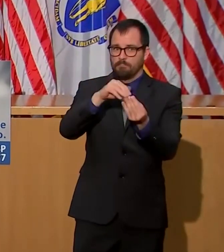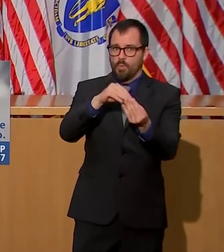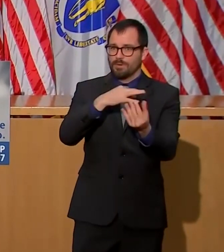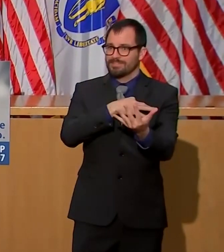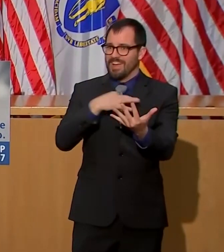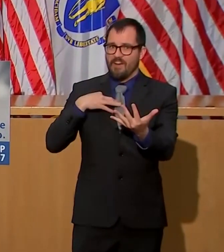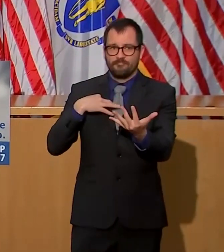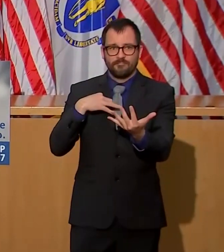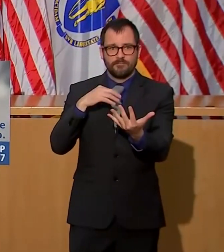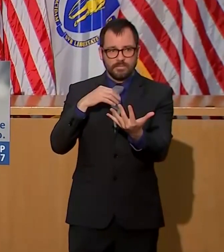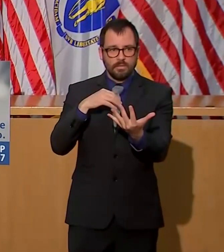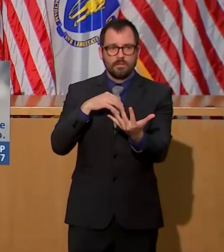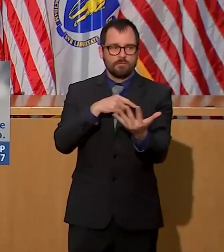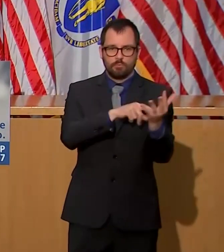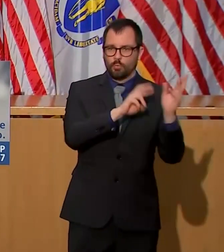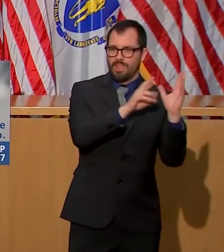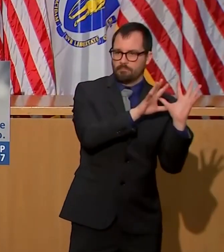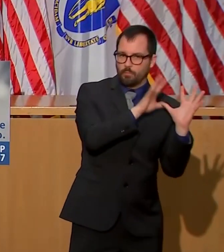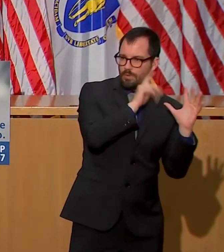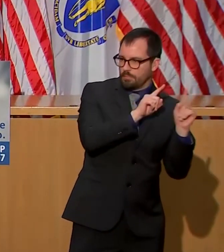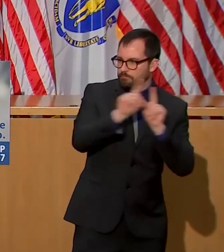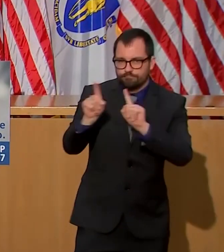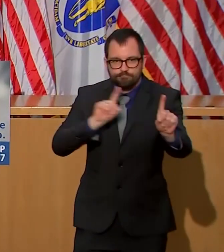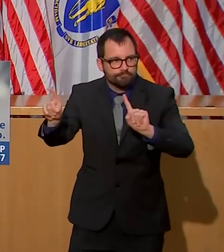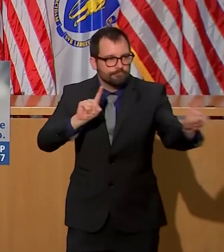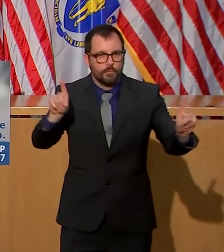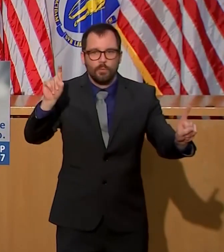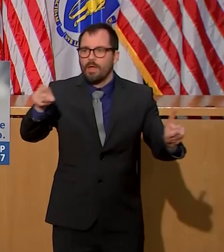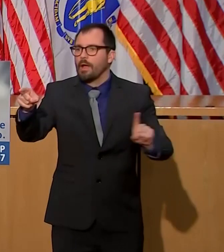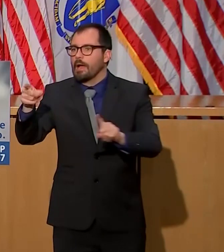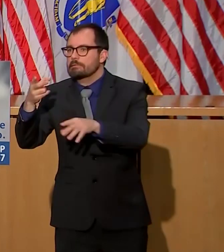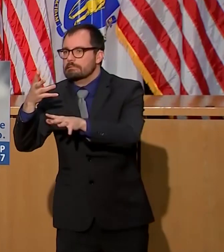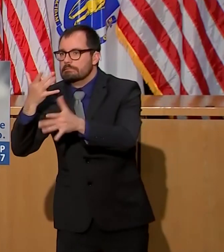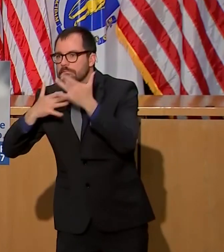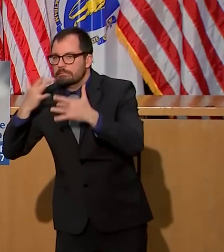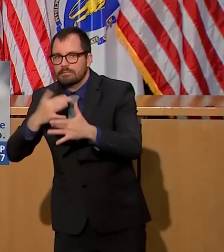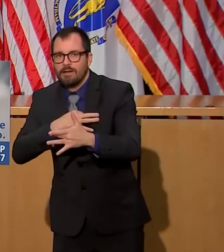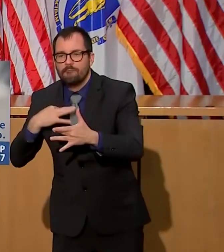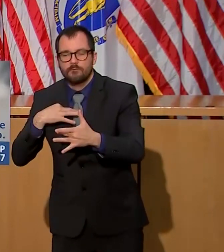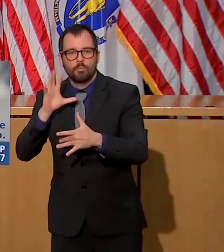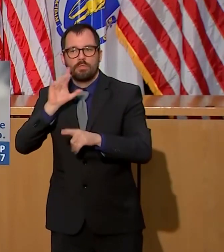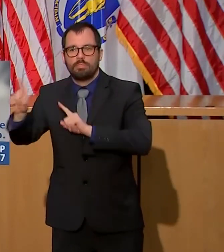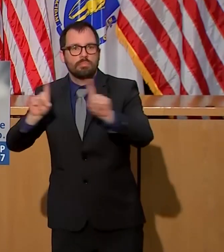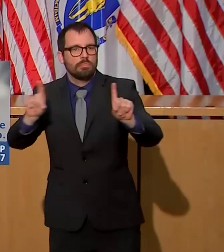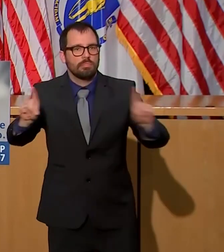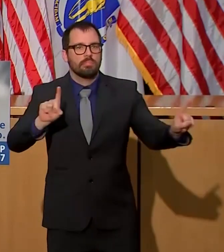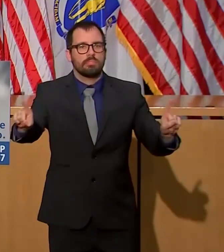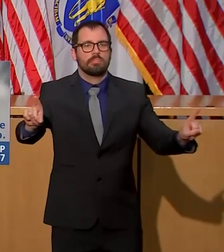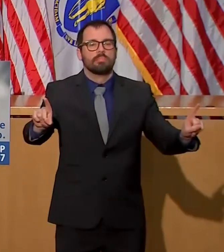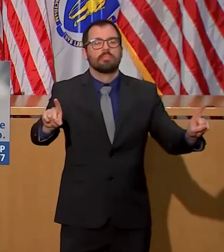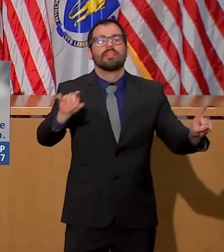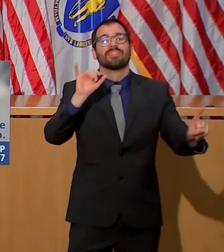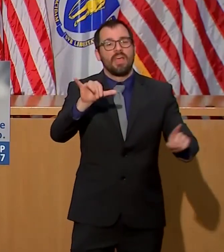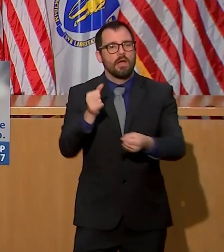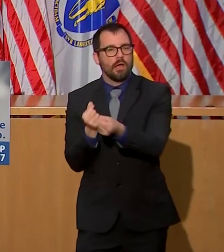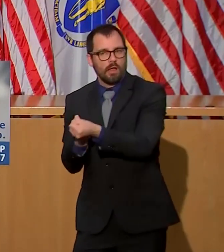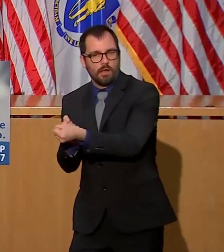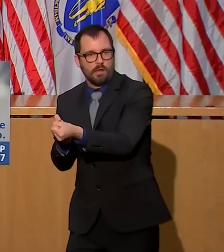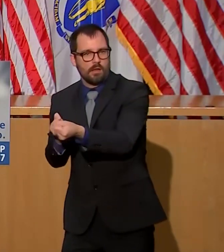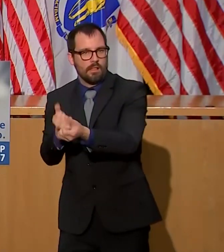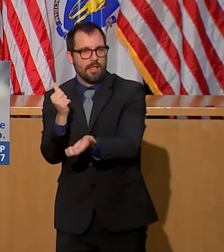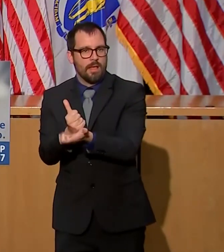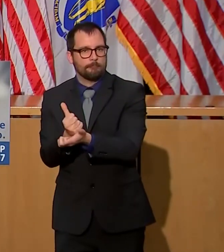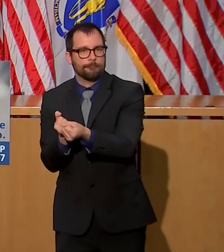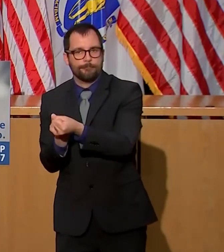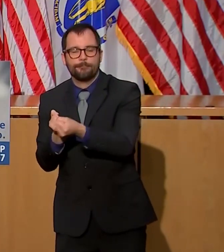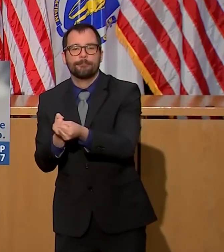experts and deployment of the National Guard to help with logistical, environmental, and other support. This is in addition to the